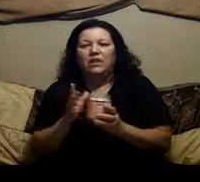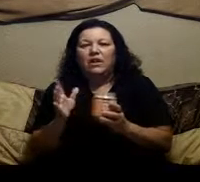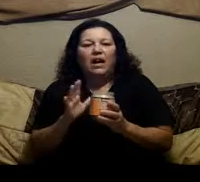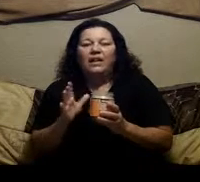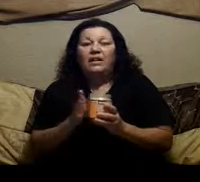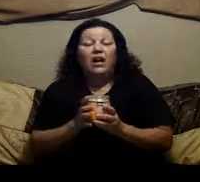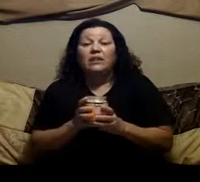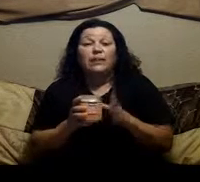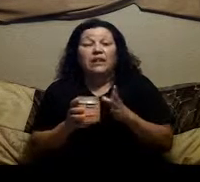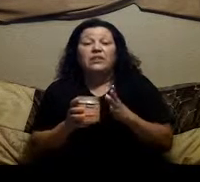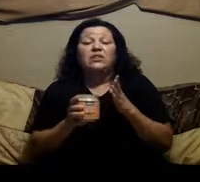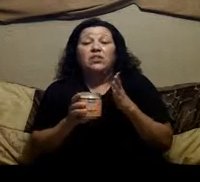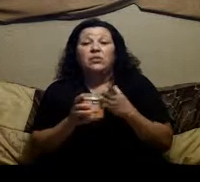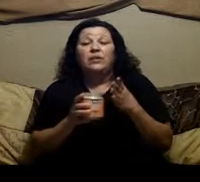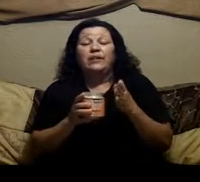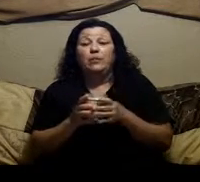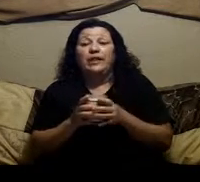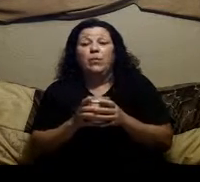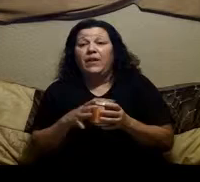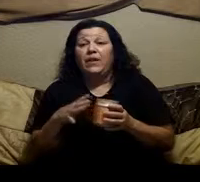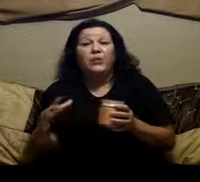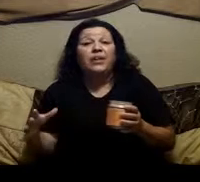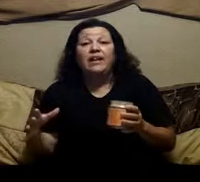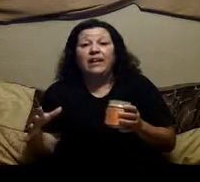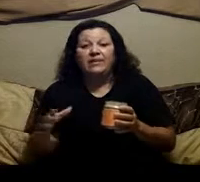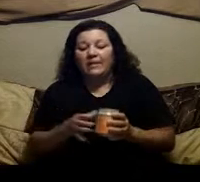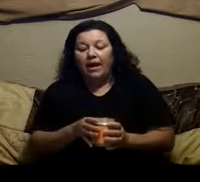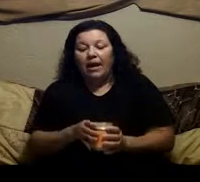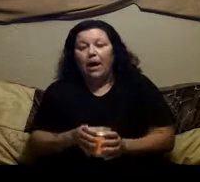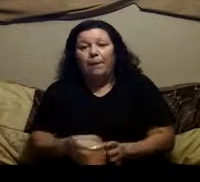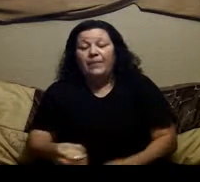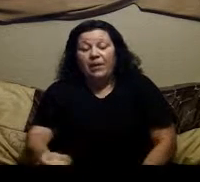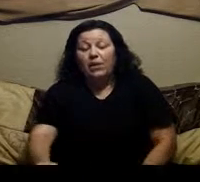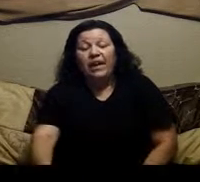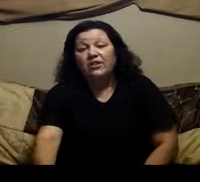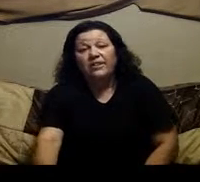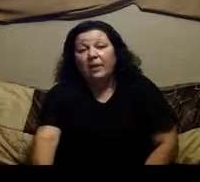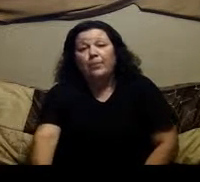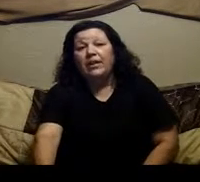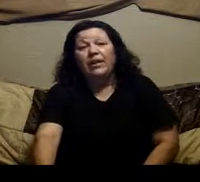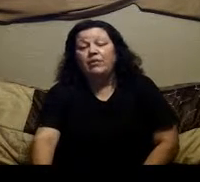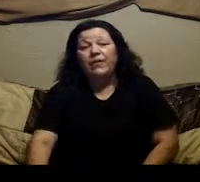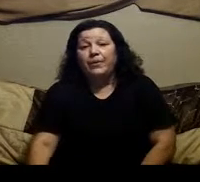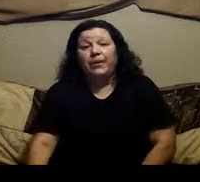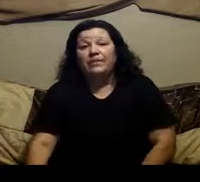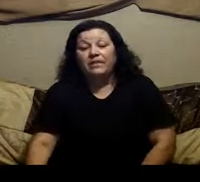I cannot begin to explain within three days It will actually stop a breakout within three days